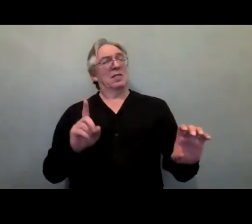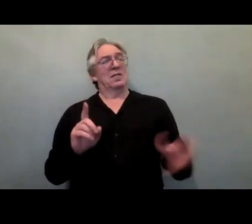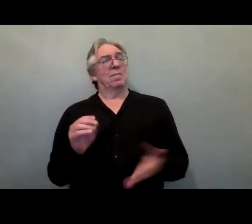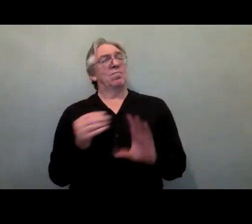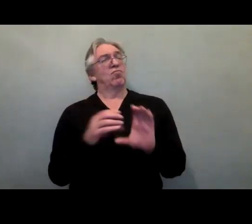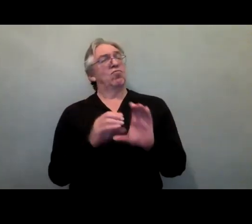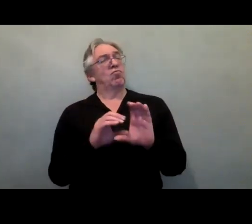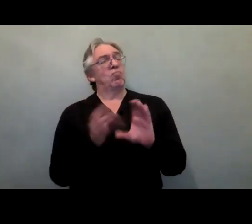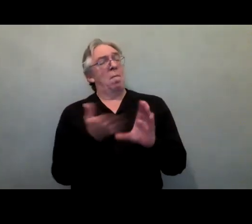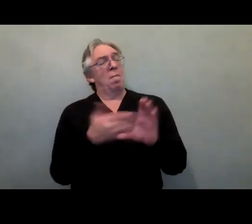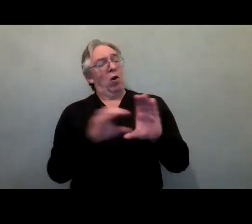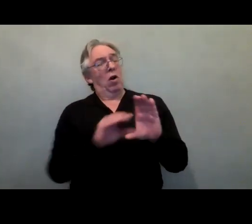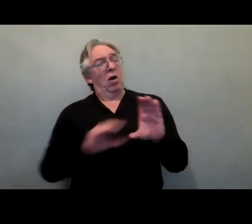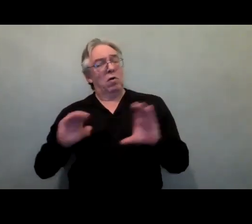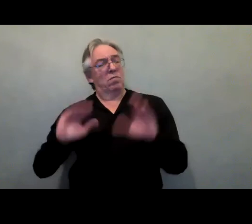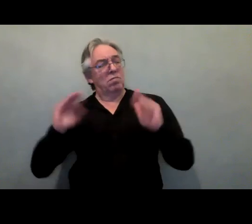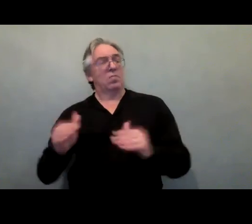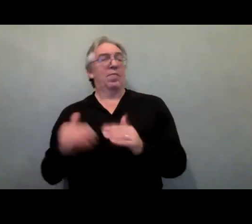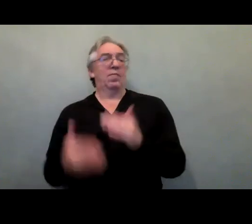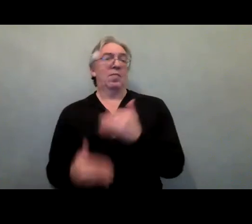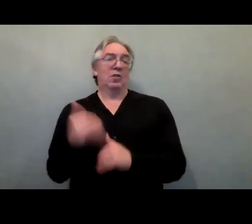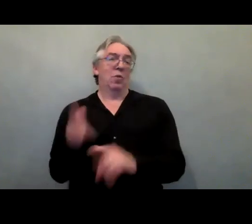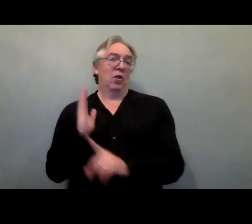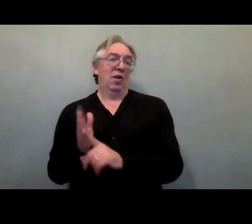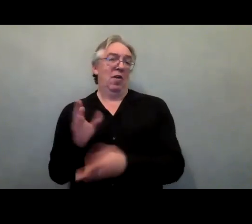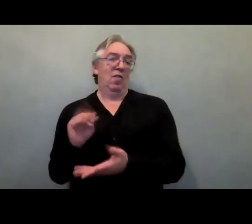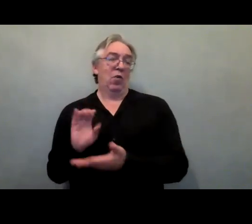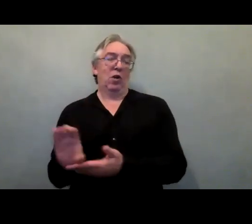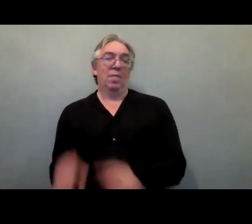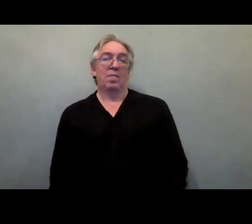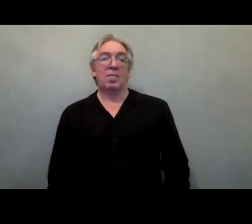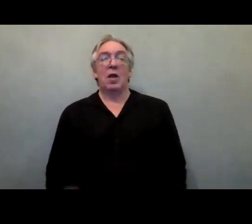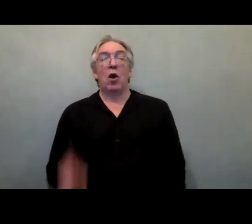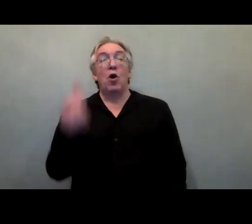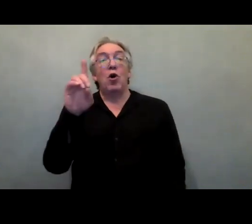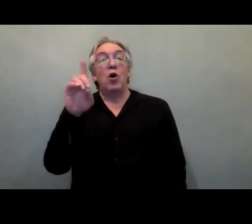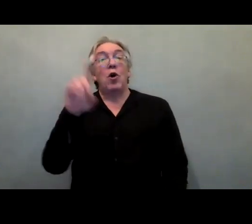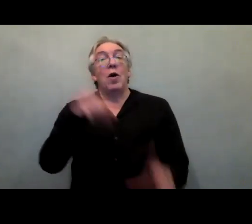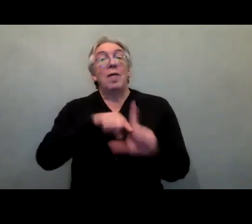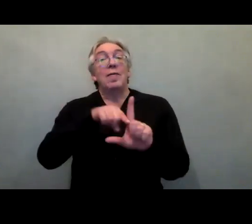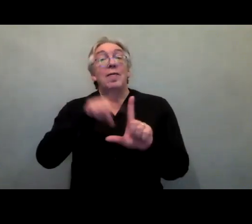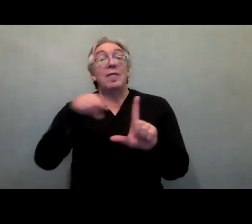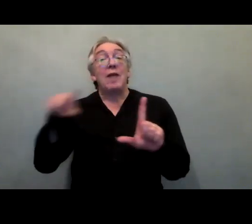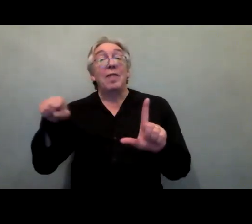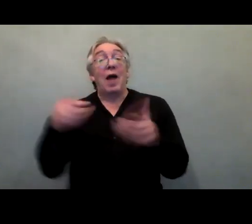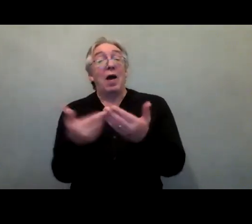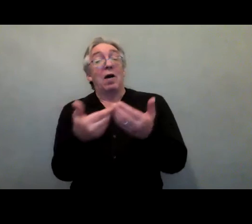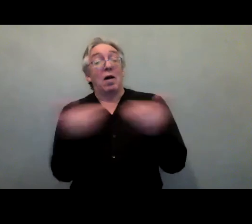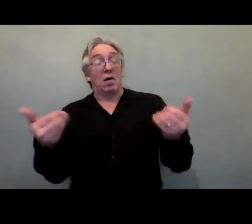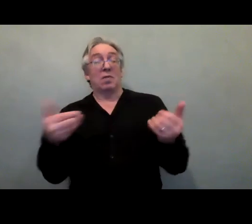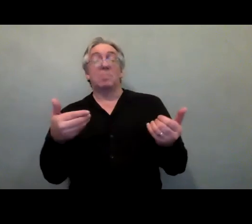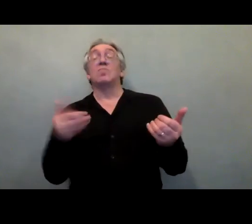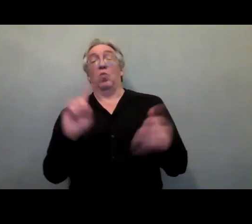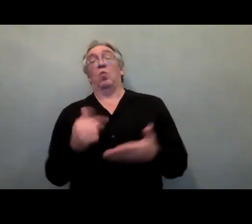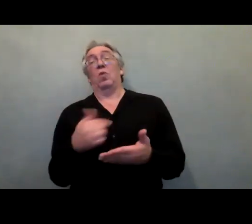And to add to the issue of data disaggregation, data disaggregation by disability is also needed to measure if projects and programs